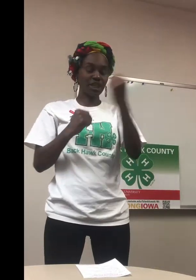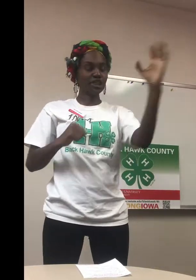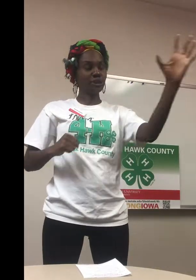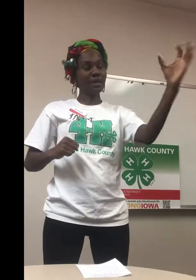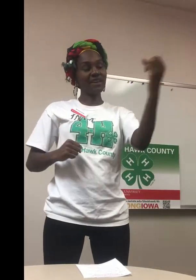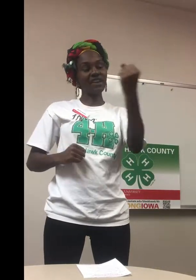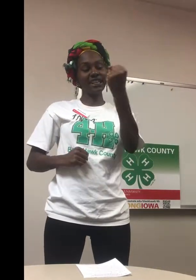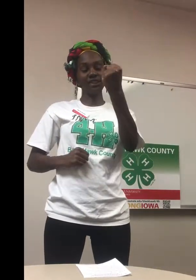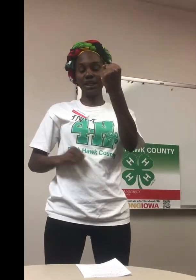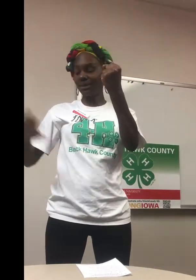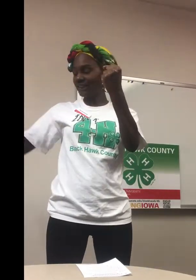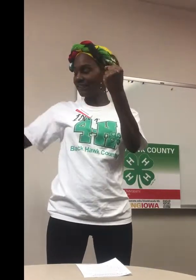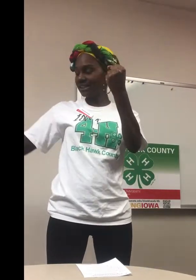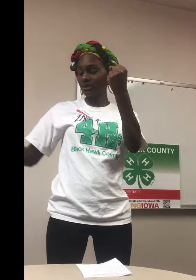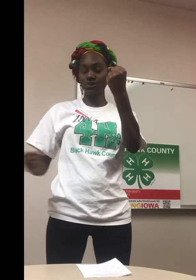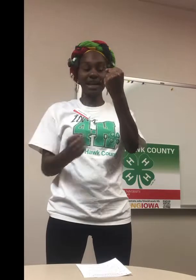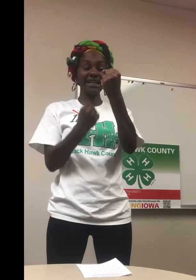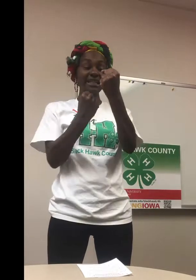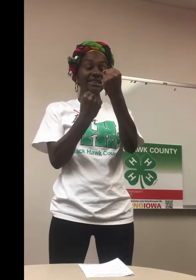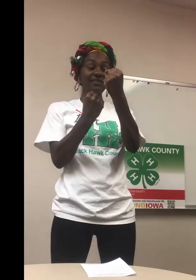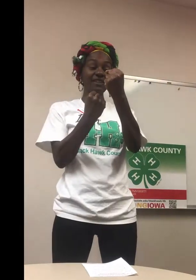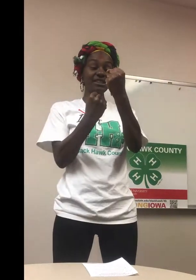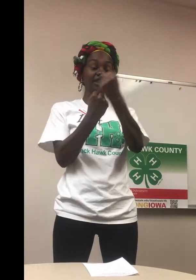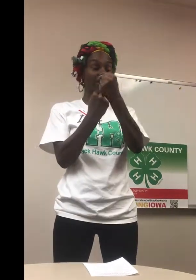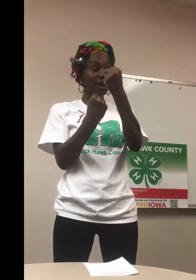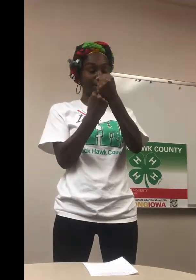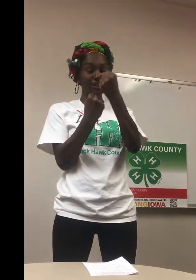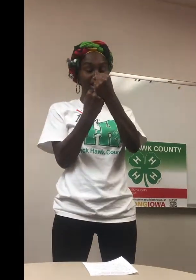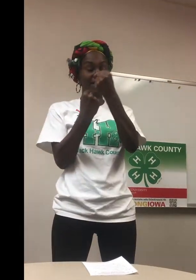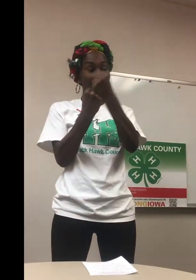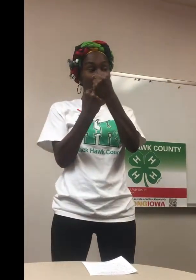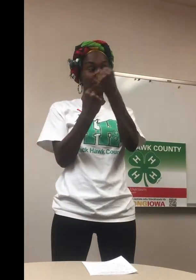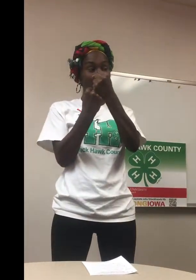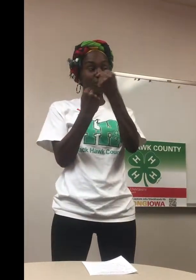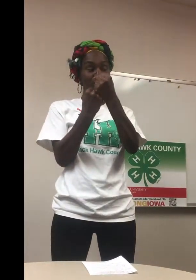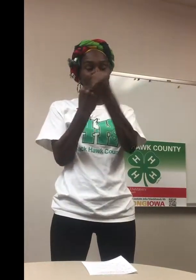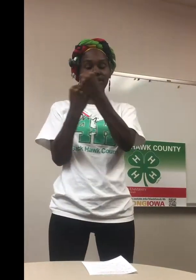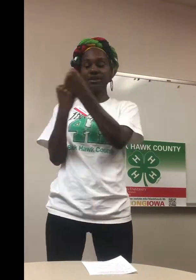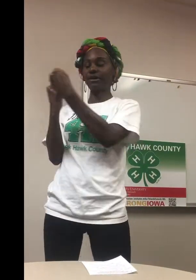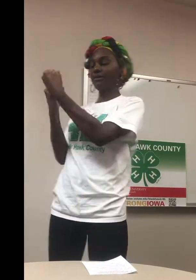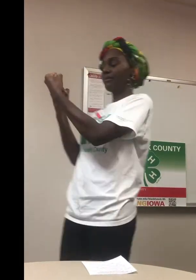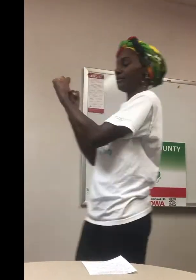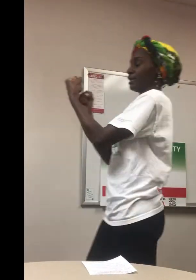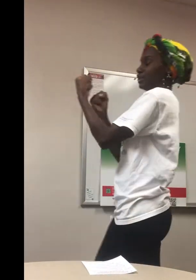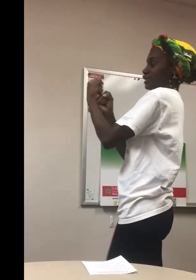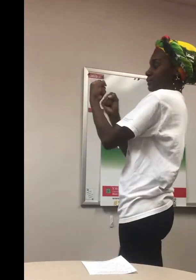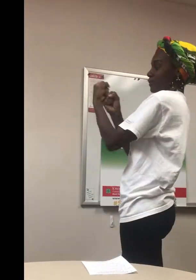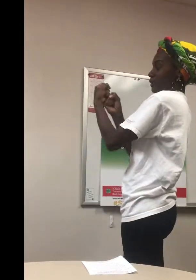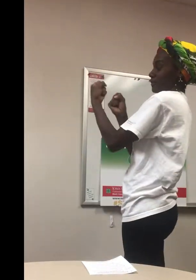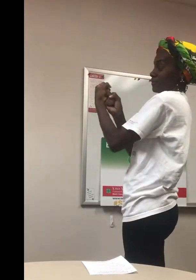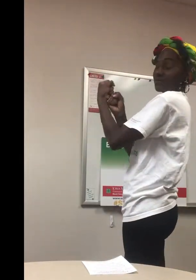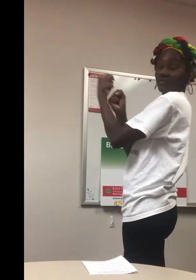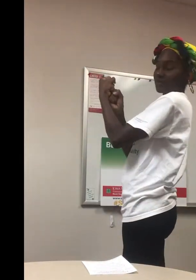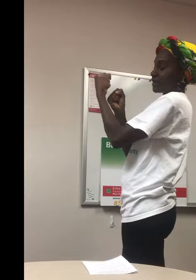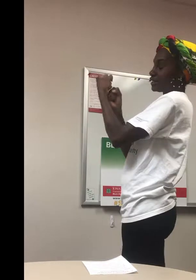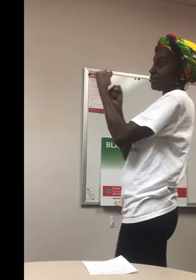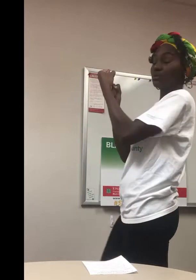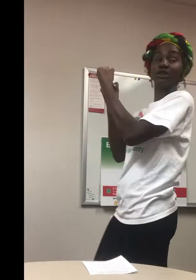So the left hand is going to be a fist, right hand is a fist. They're coming together to support each other. Yep, support, support.